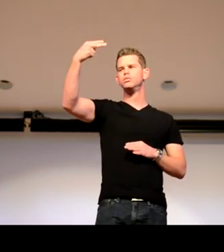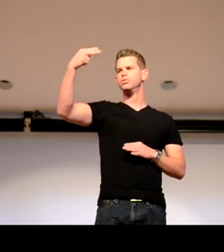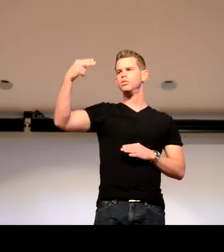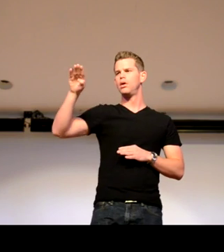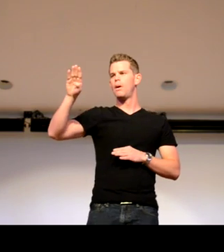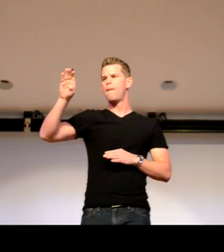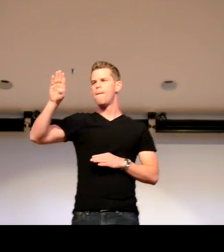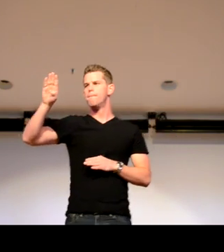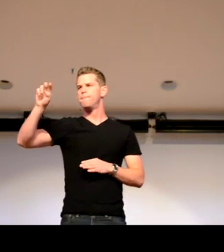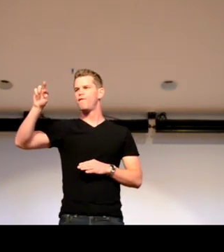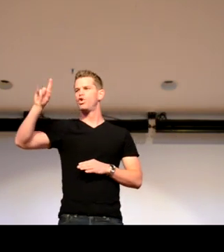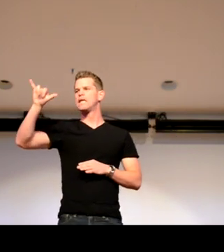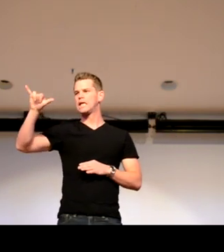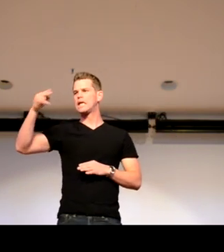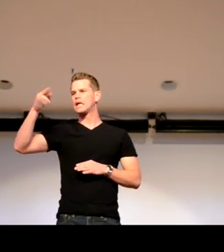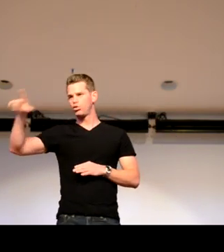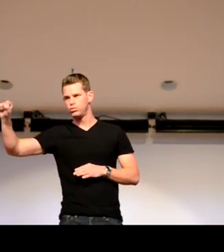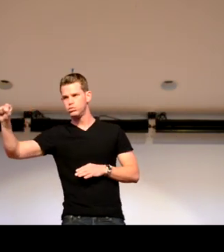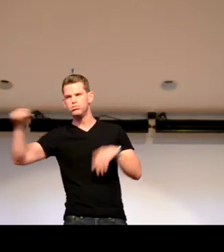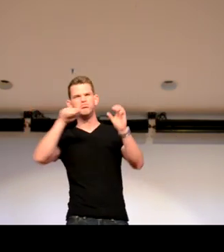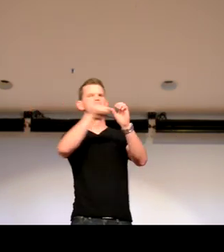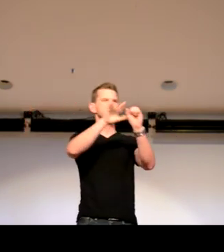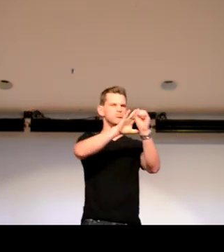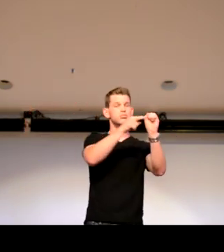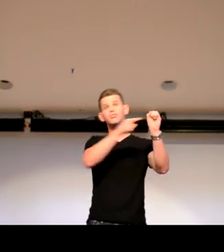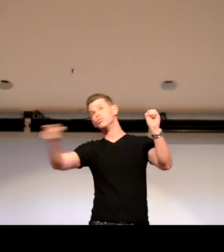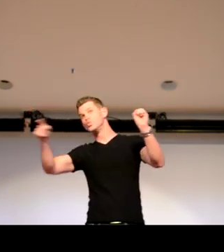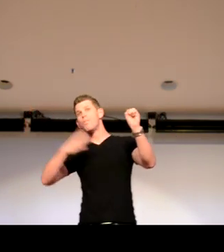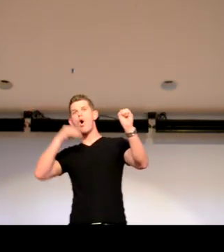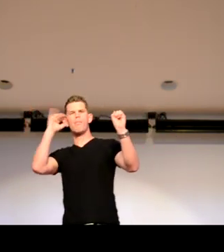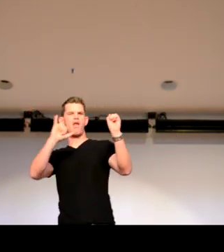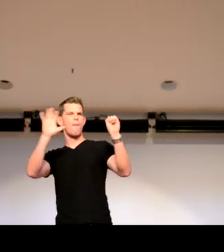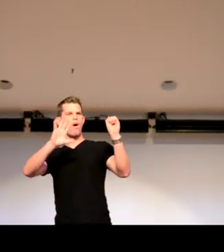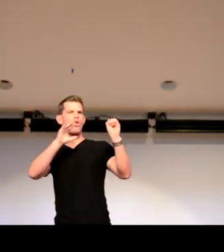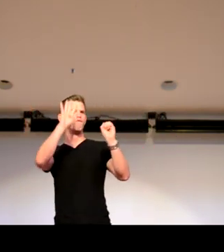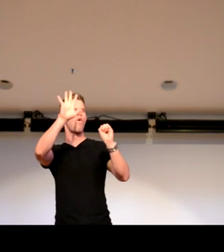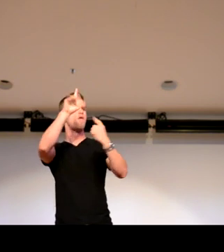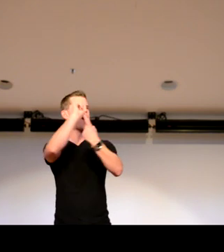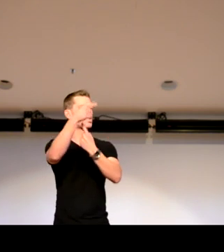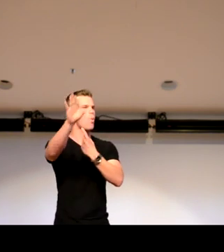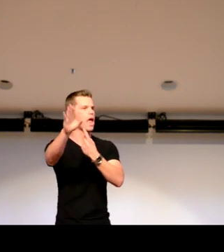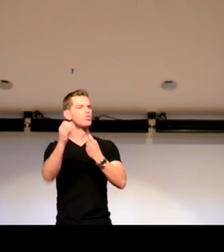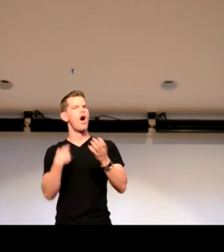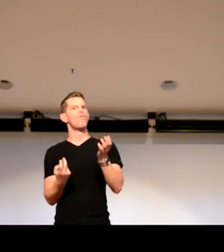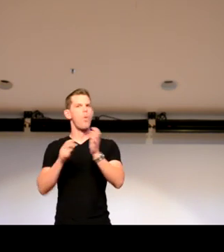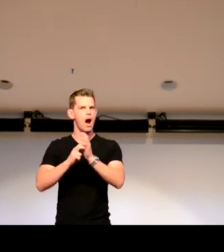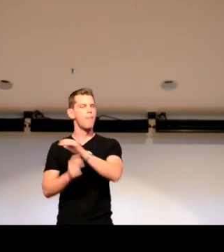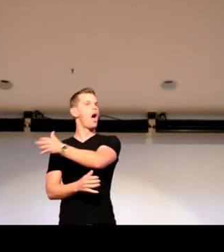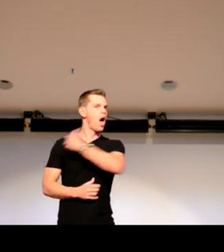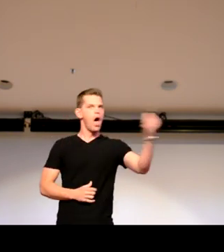That's in Beverly Hills. It's right in that area, and to my house, it's about 45 minutes away, so I would have to